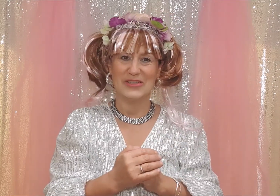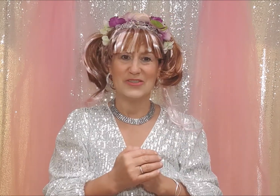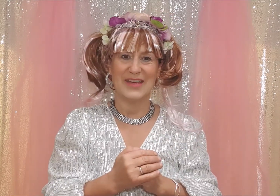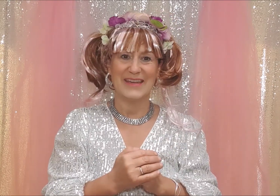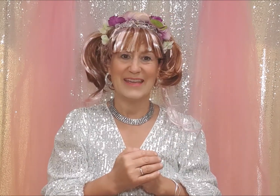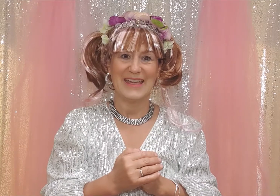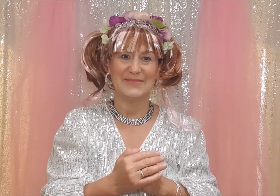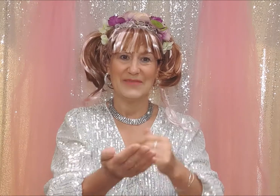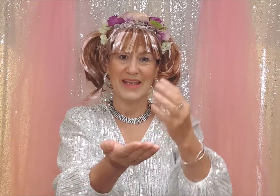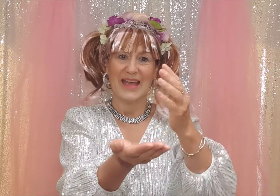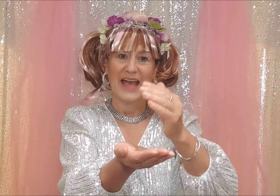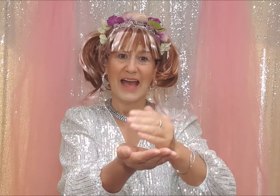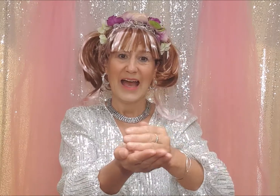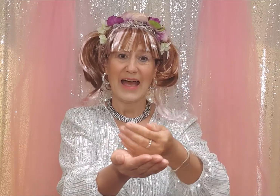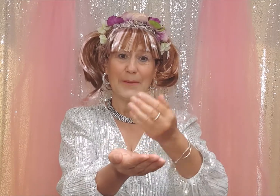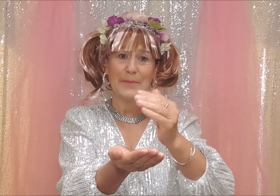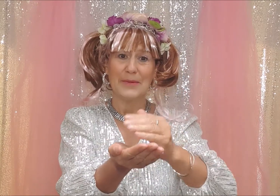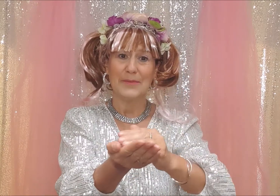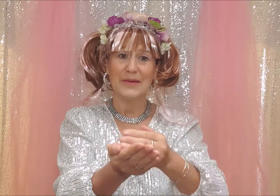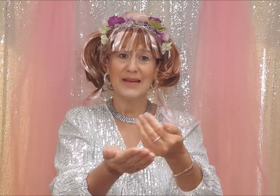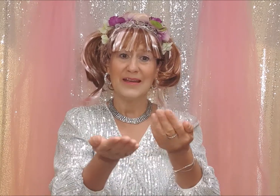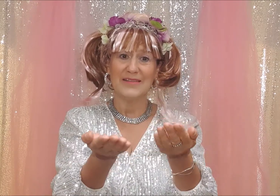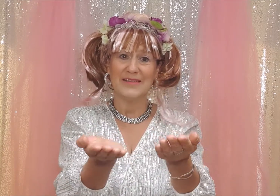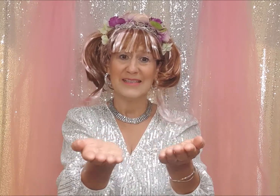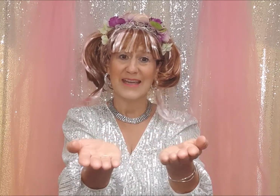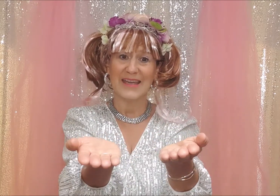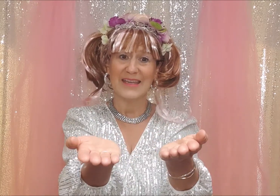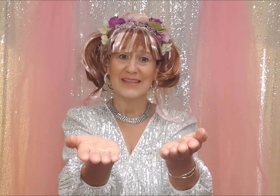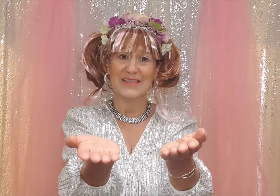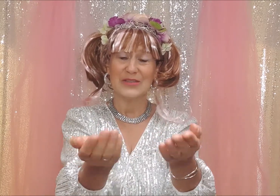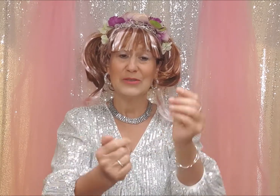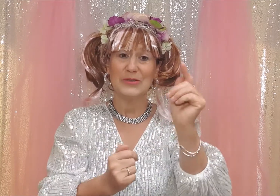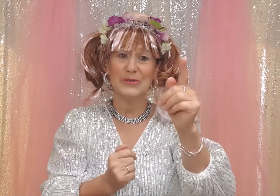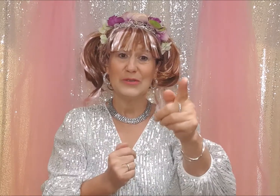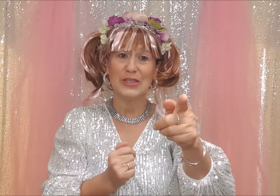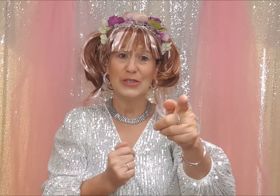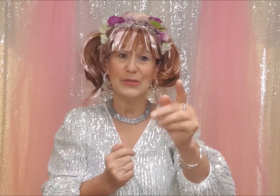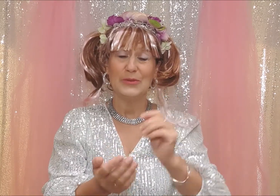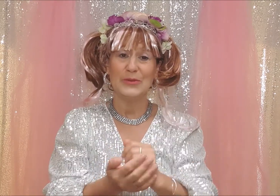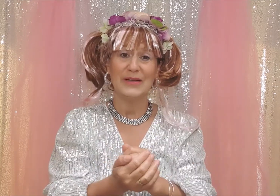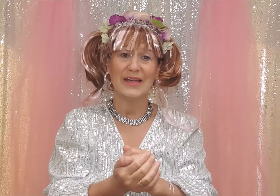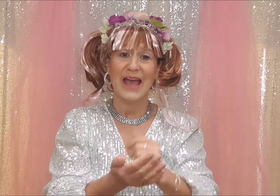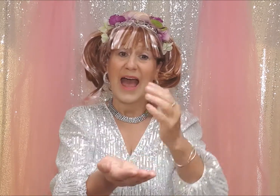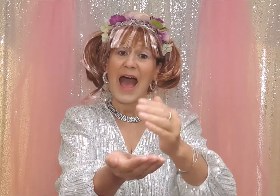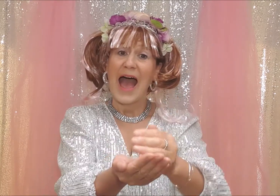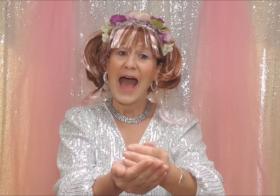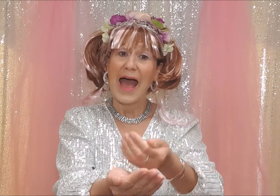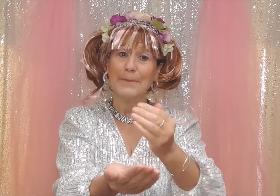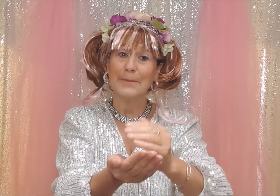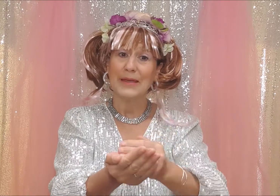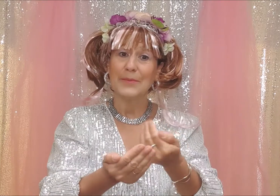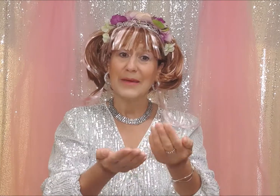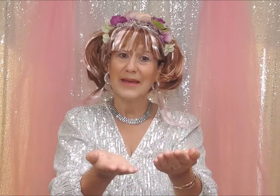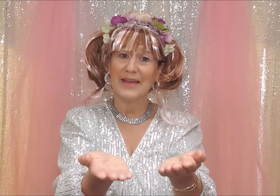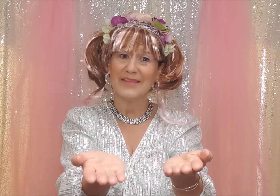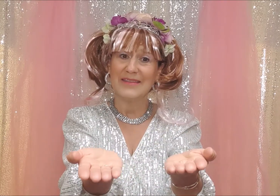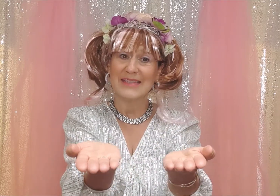going to try that again happy birthday to you happy birthday